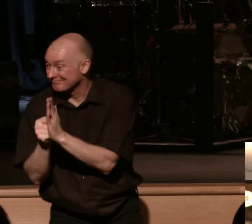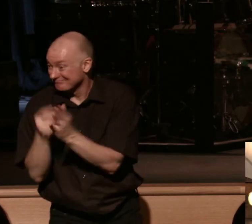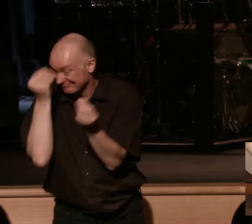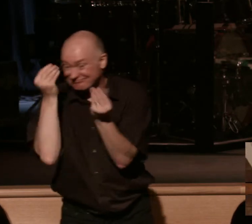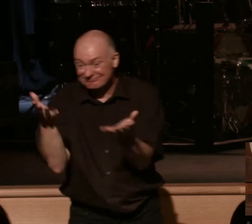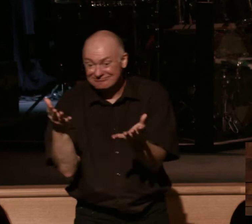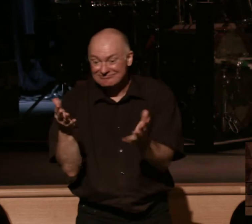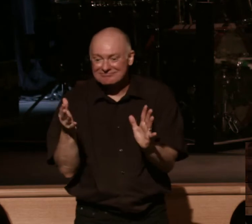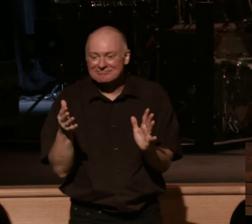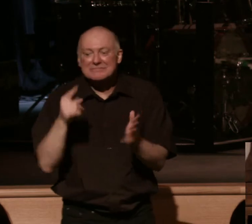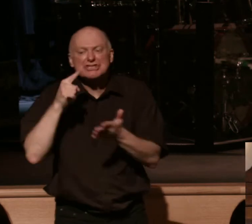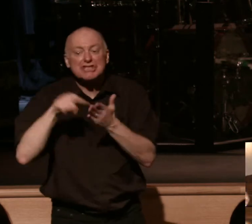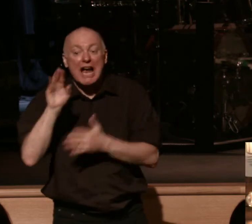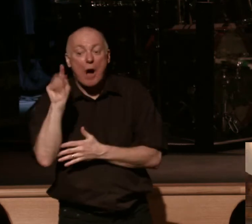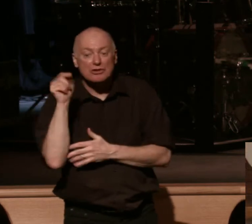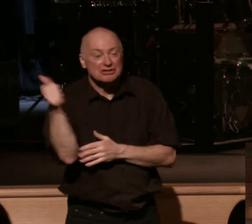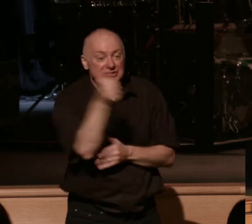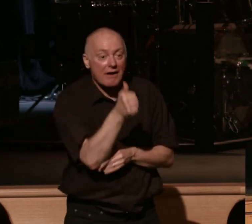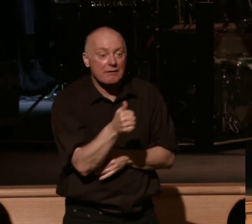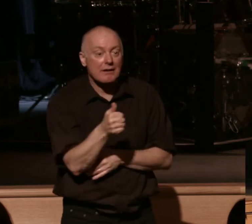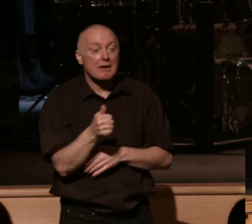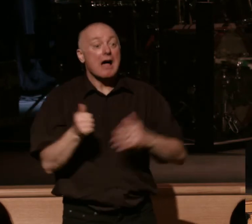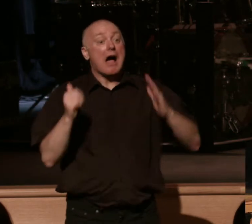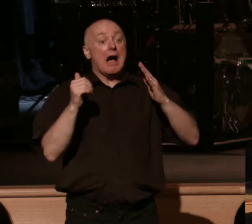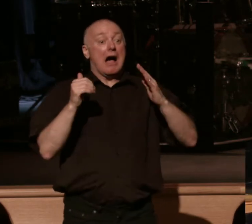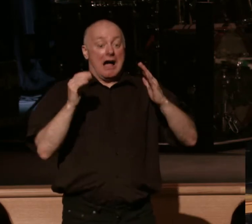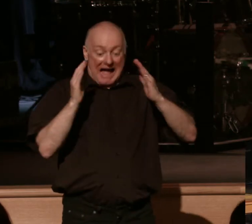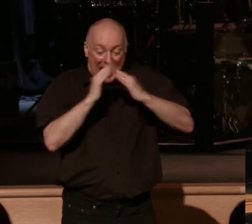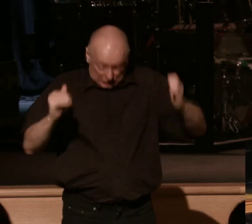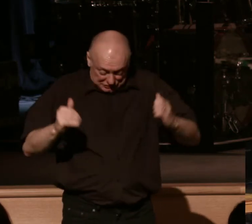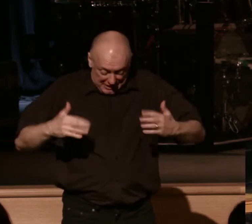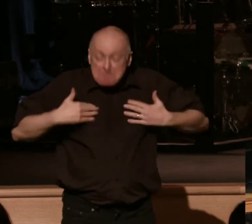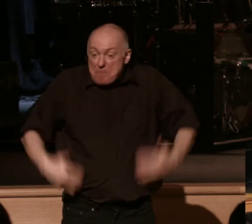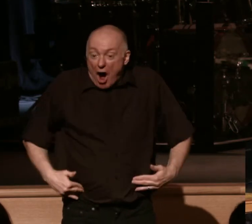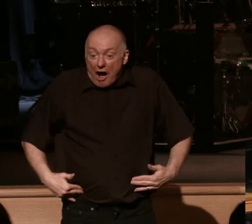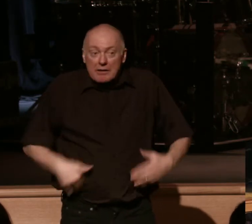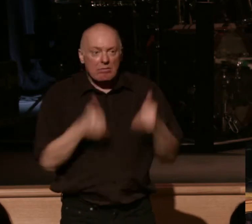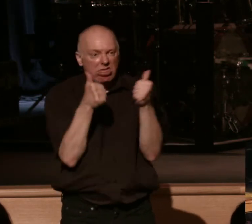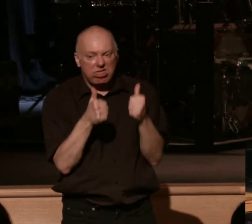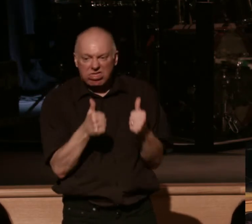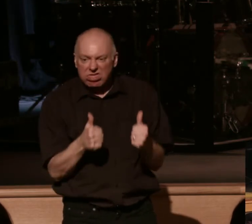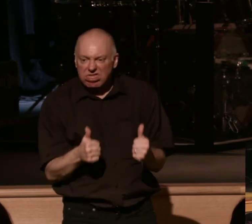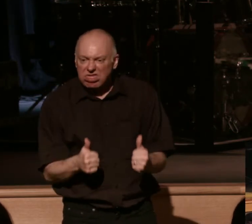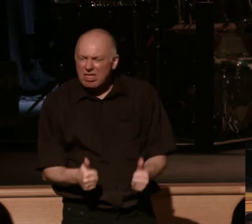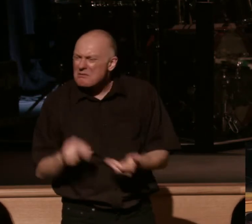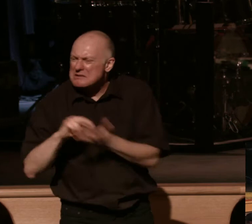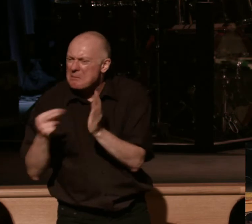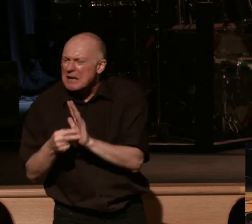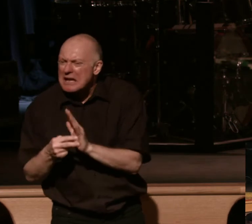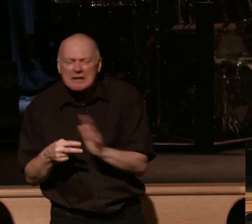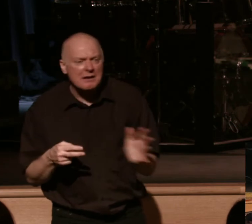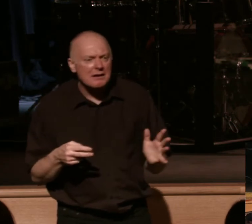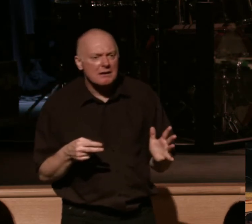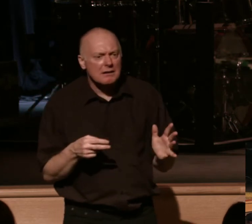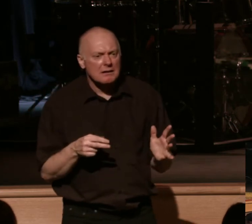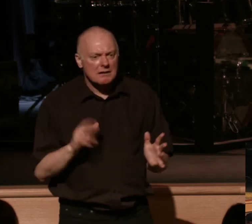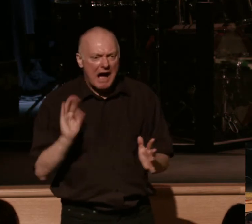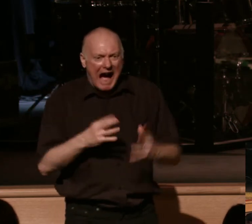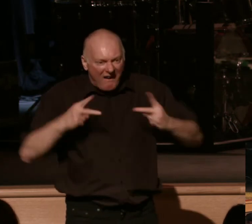check it out and hear what it's saying. Though our outer nature is wasting away. What's that talking about? It's talking about our physical body.